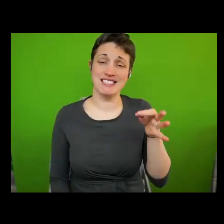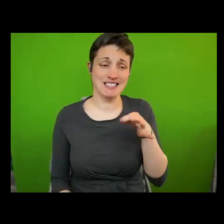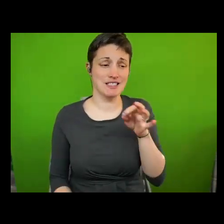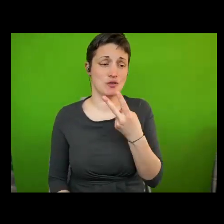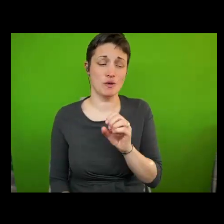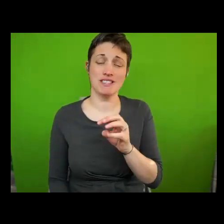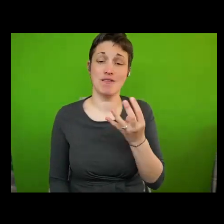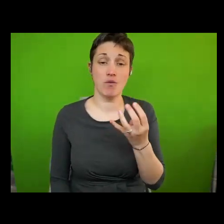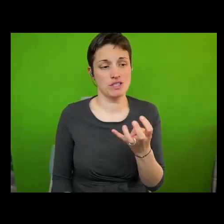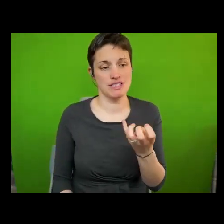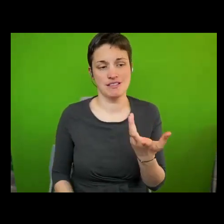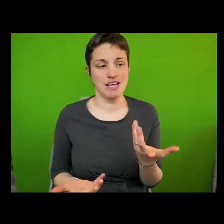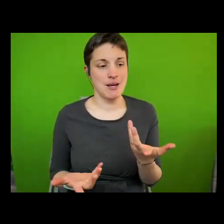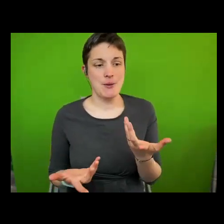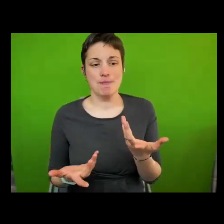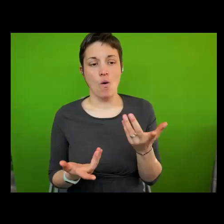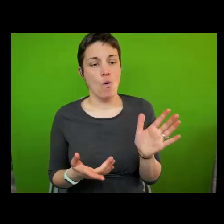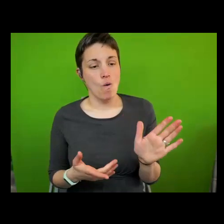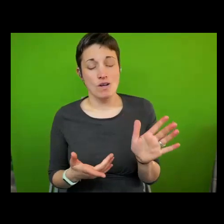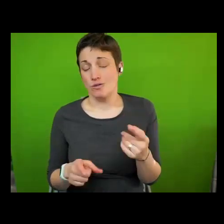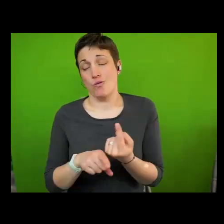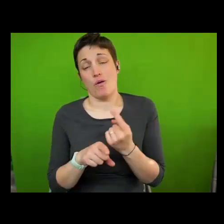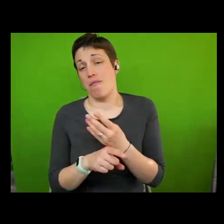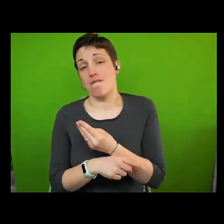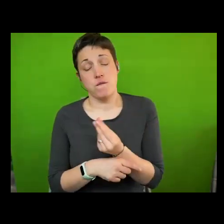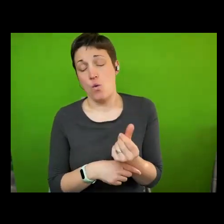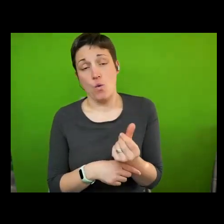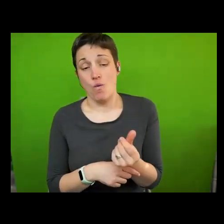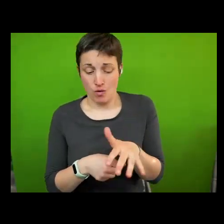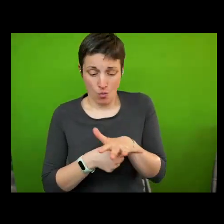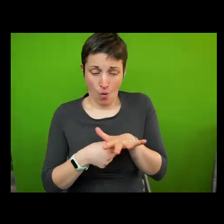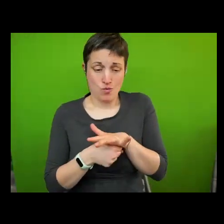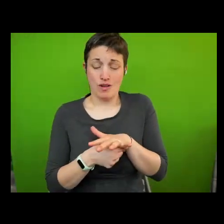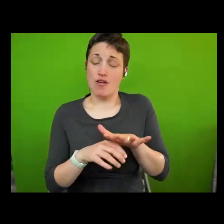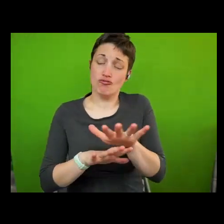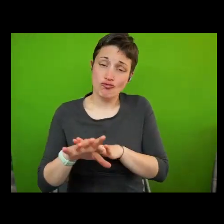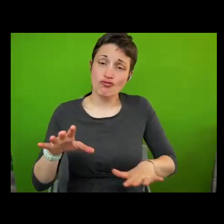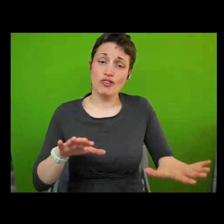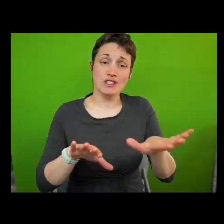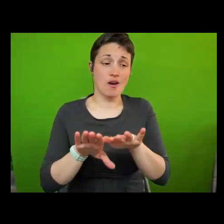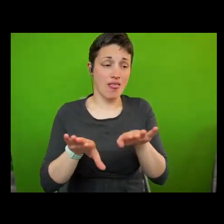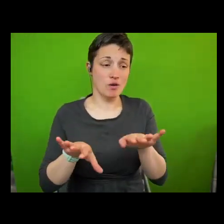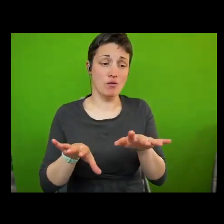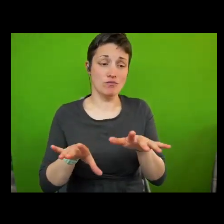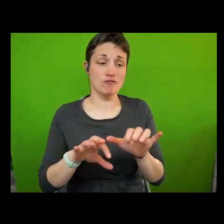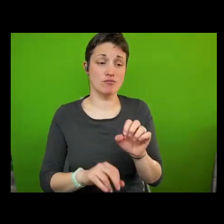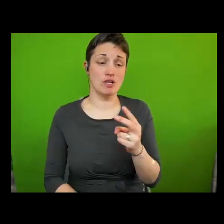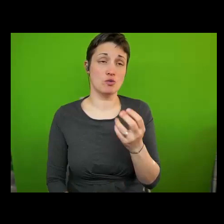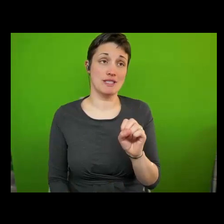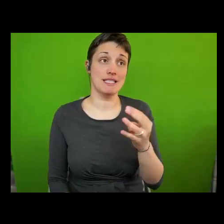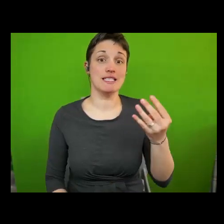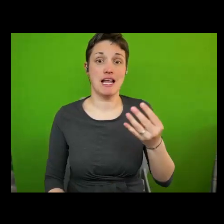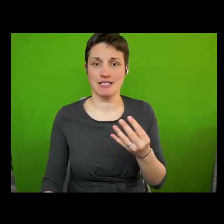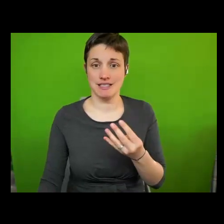and operational development of human rights at the local and regional level of 2019 as a wonderful